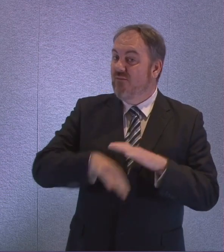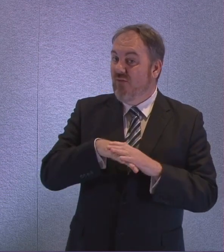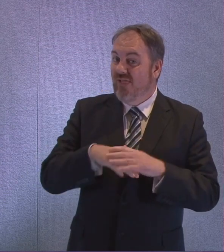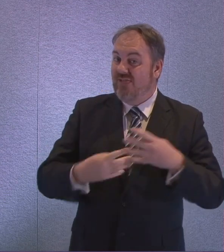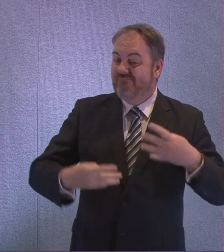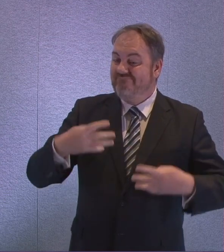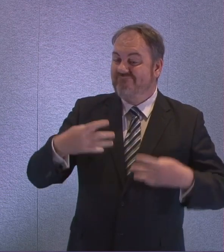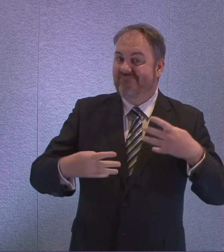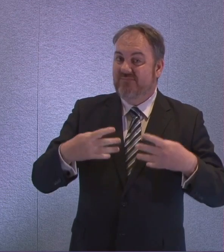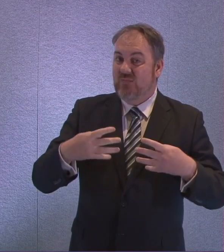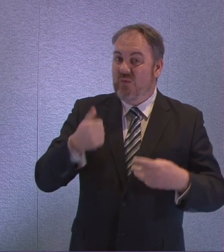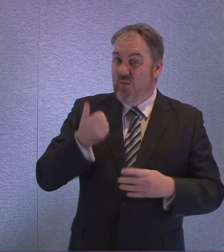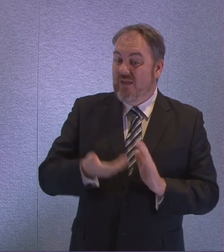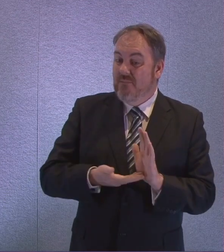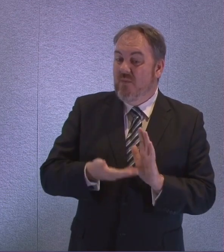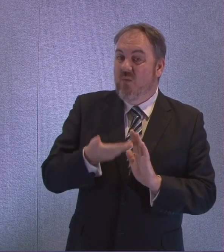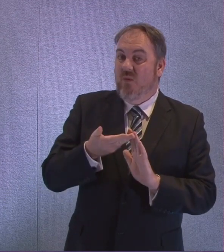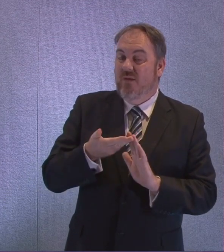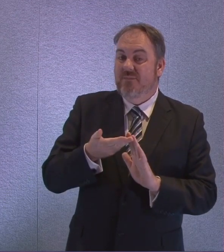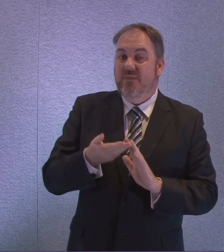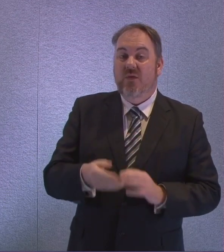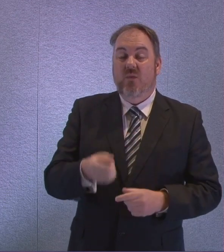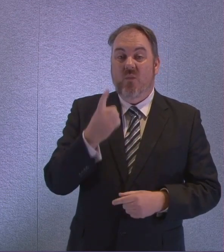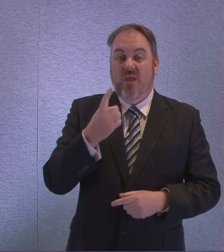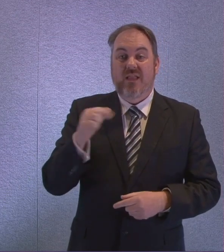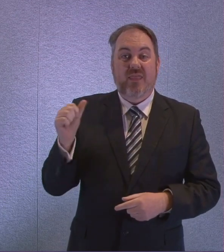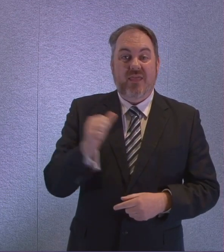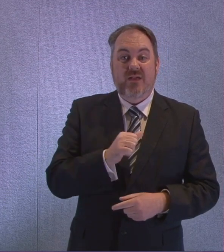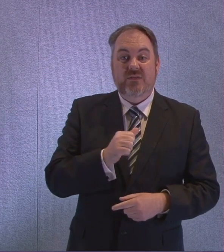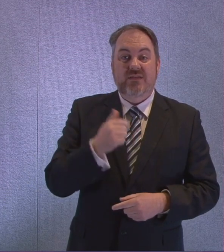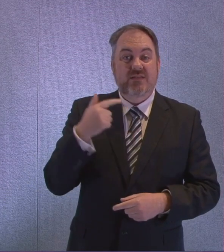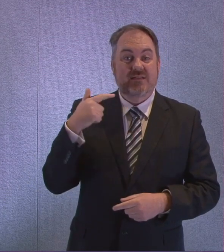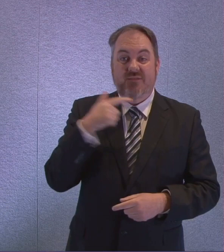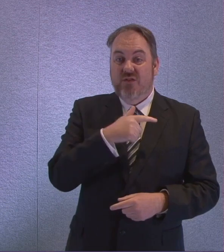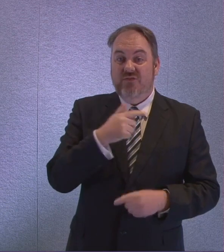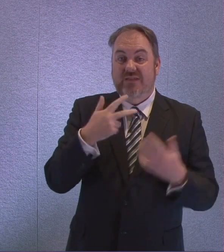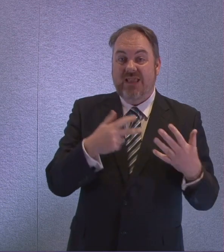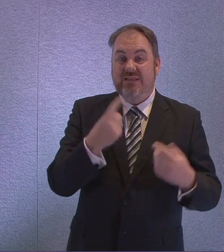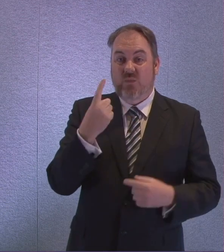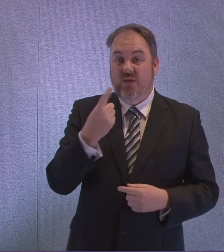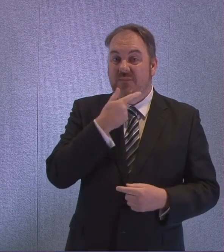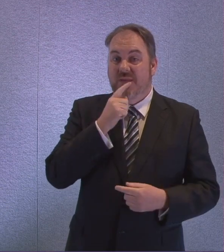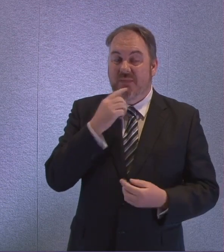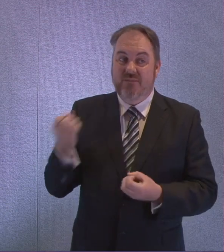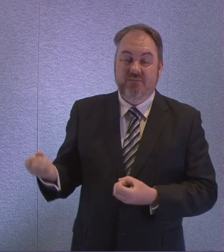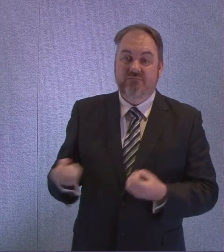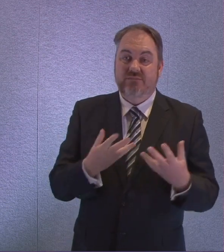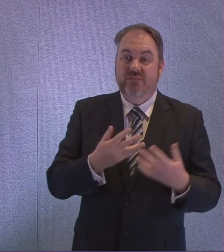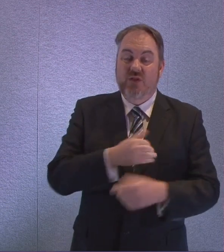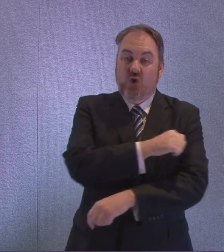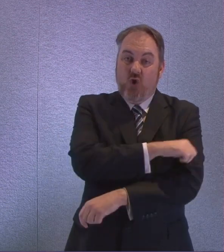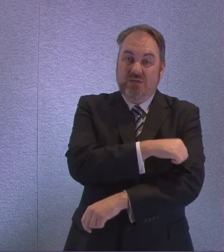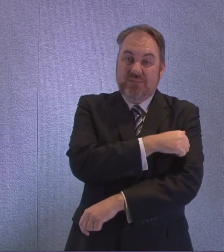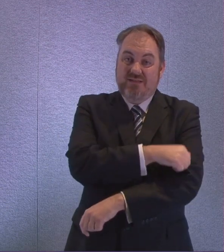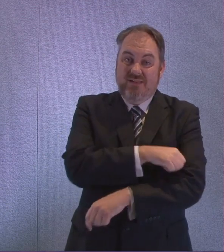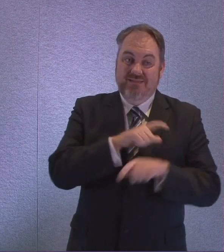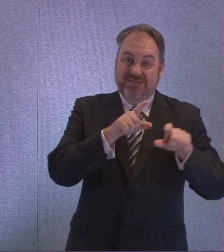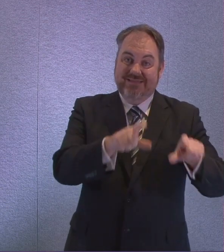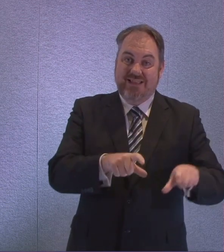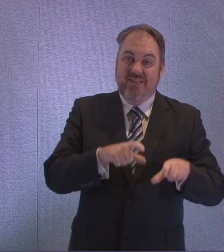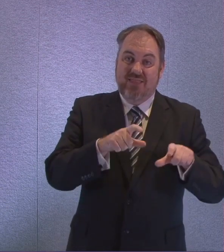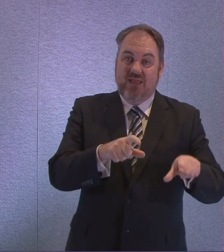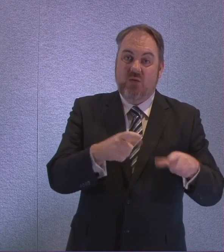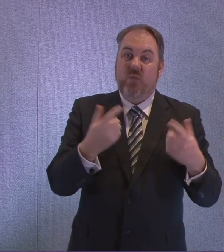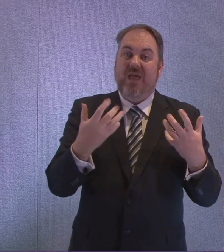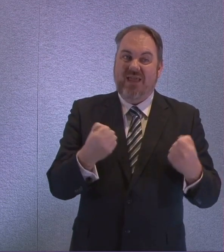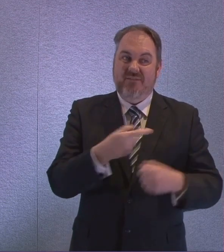A total of 1,781 patients are currently in hospitals across the country with confirmed